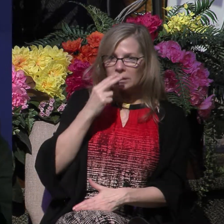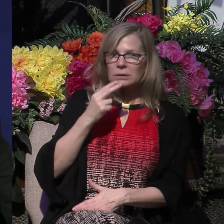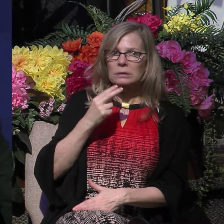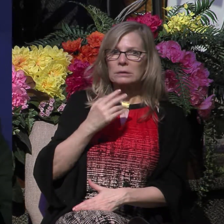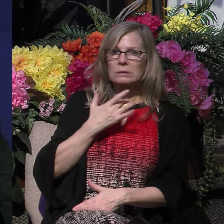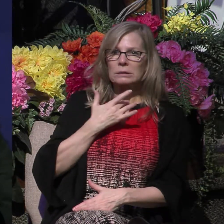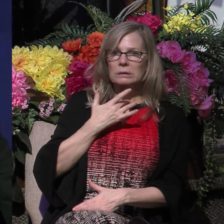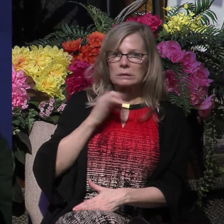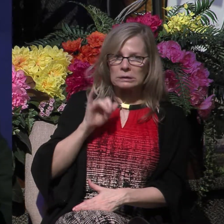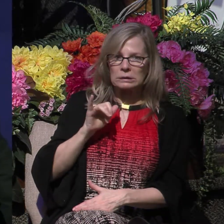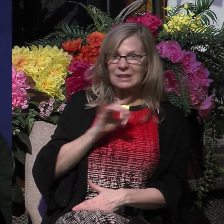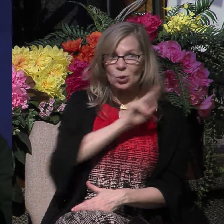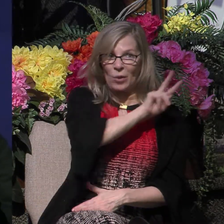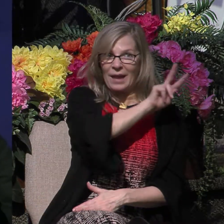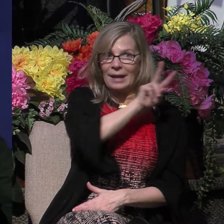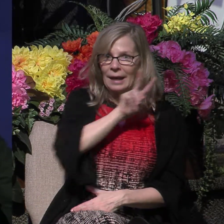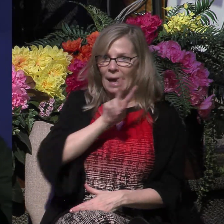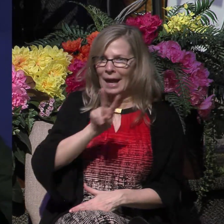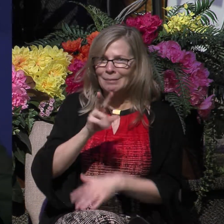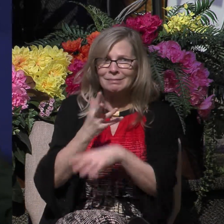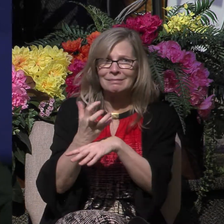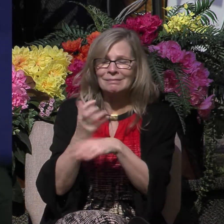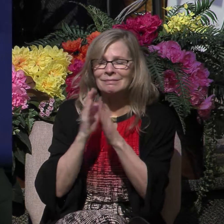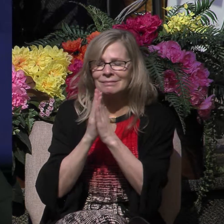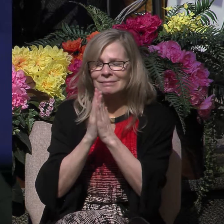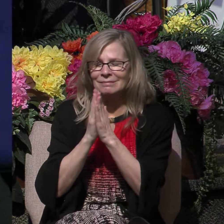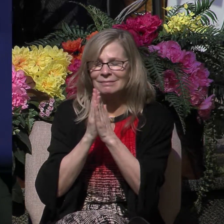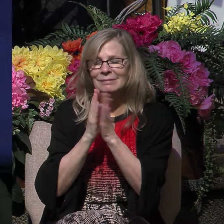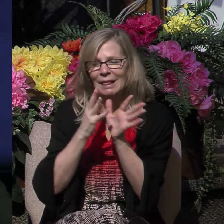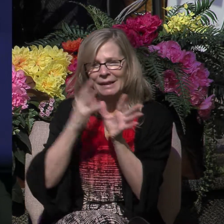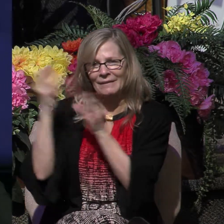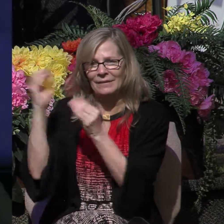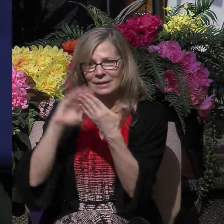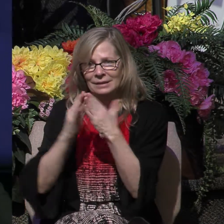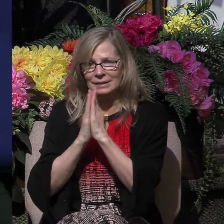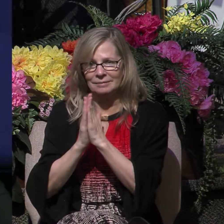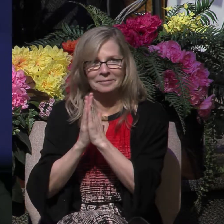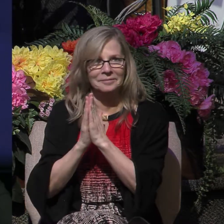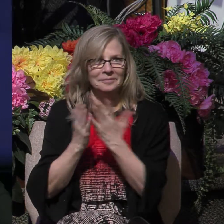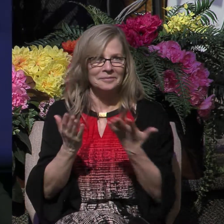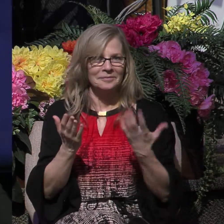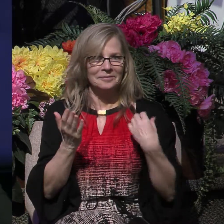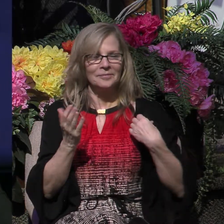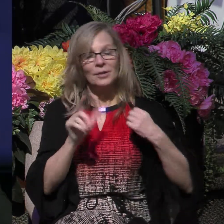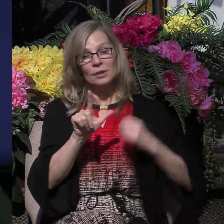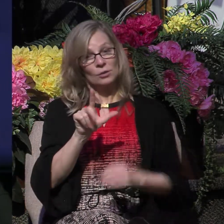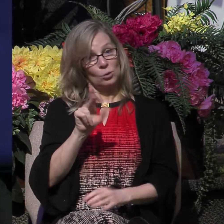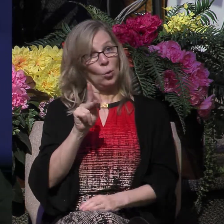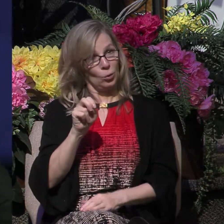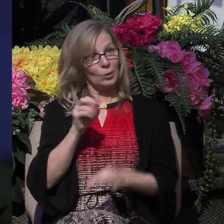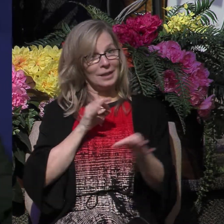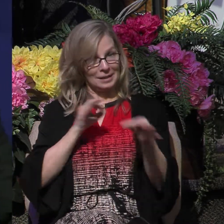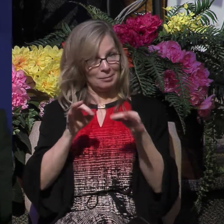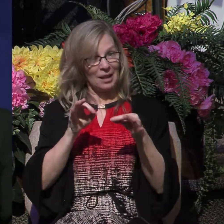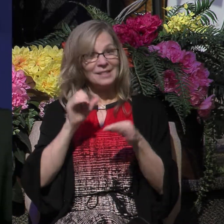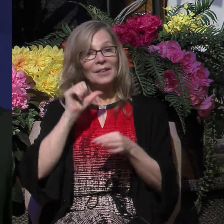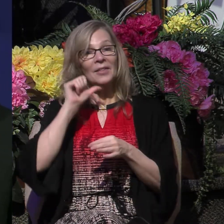to them. And when they had brought them out, they kept begging them to leave the city. Now Luke tells us that early the next day,